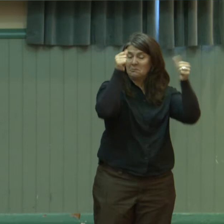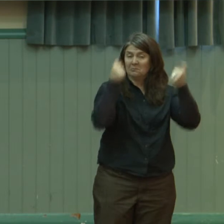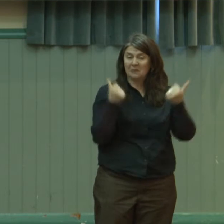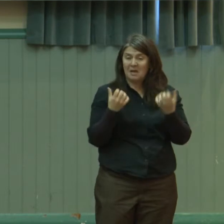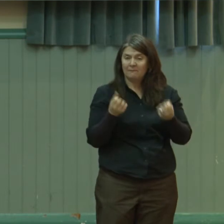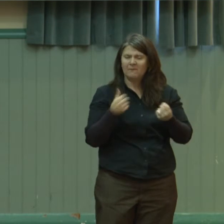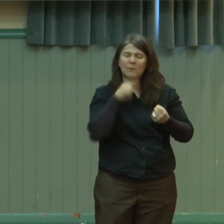that.